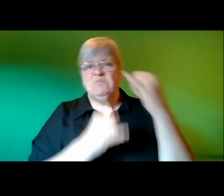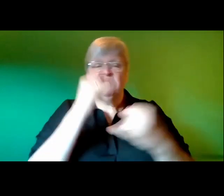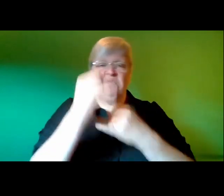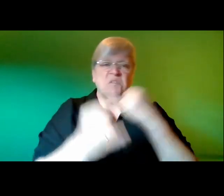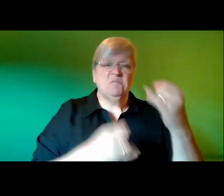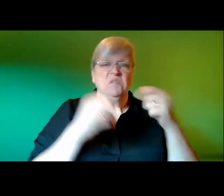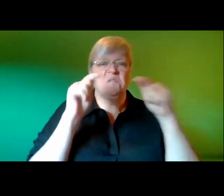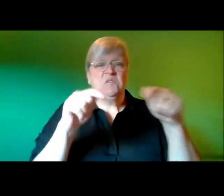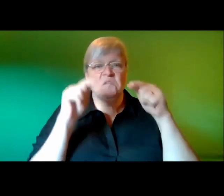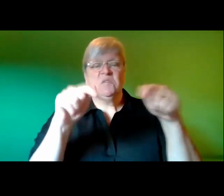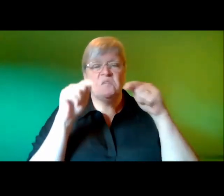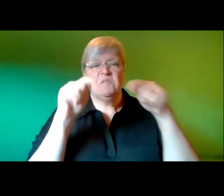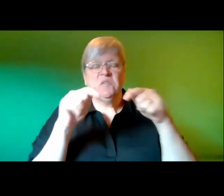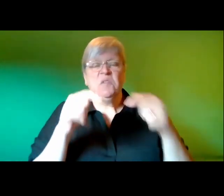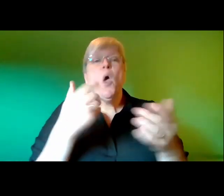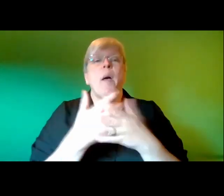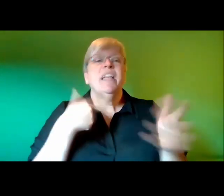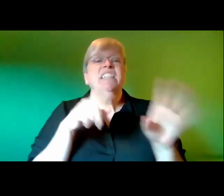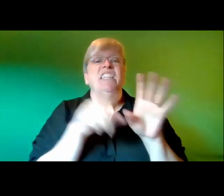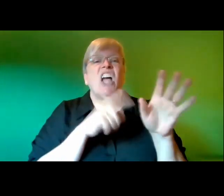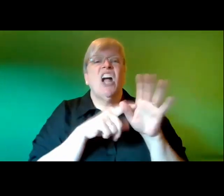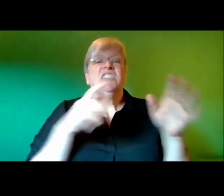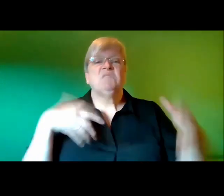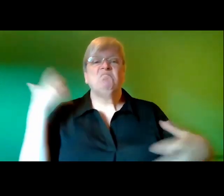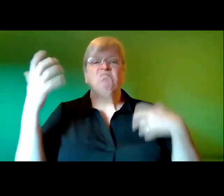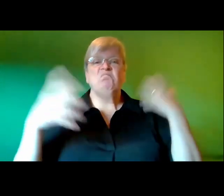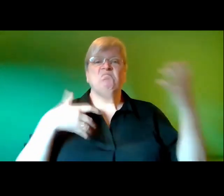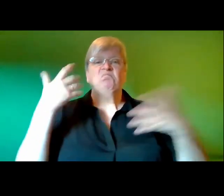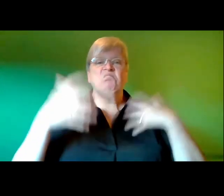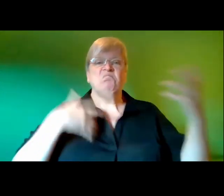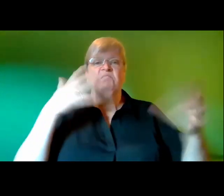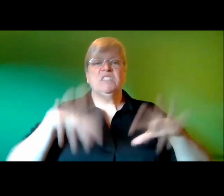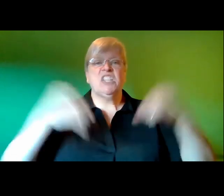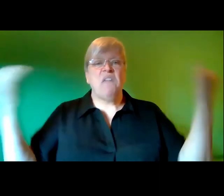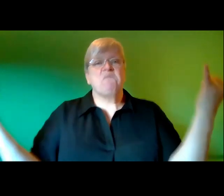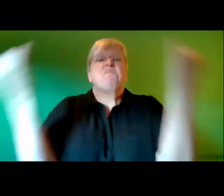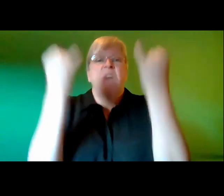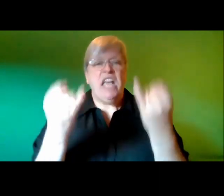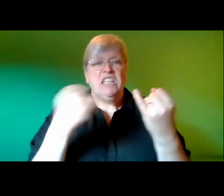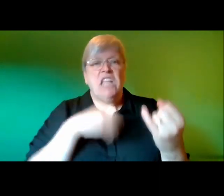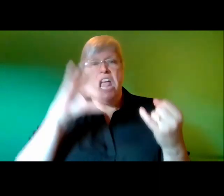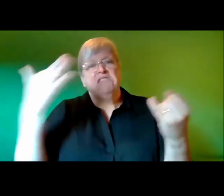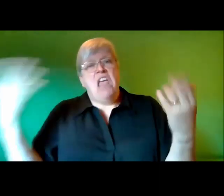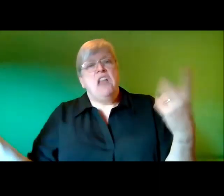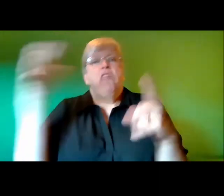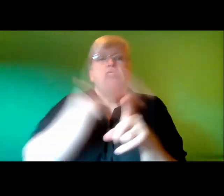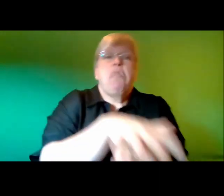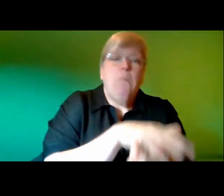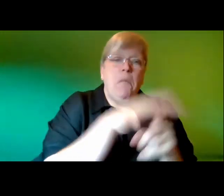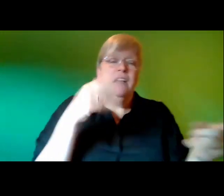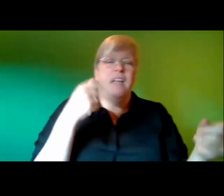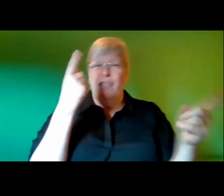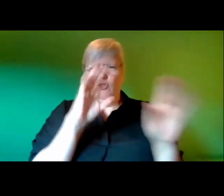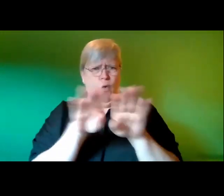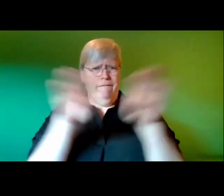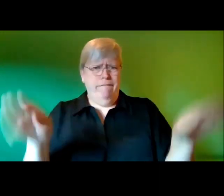then until out in the yard his temper would rise and he'd swing for one of them and then 10 of them would jump in and of course i thought that wasn't fair